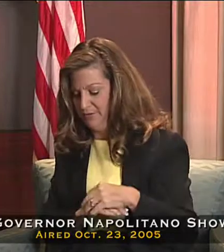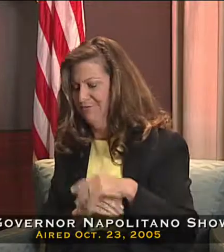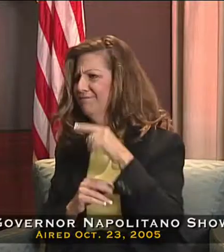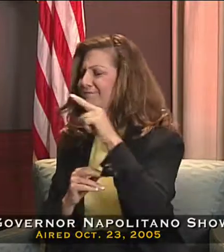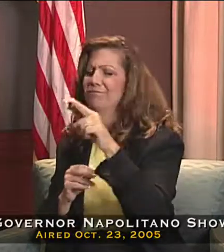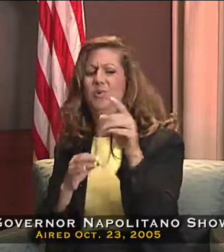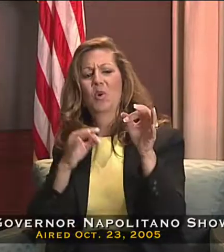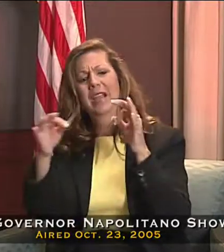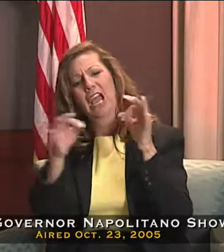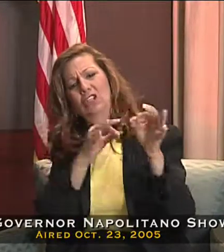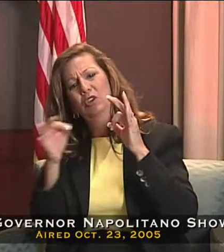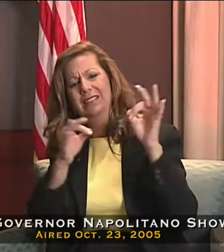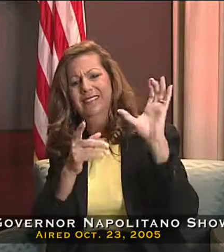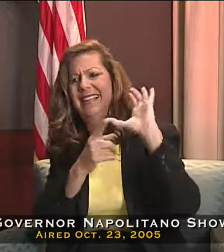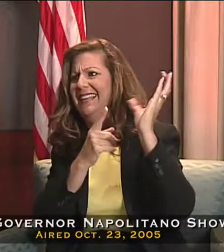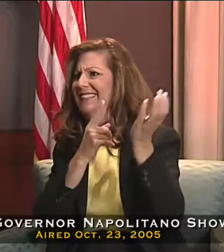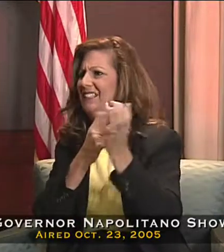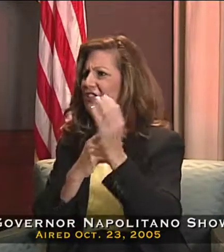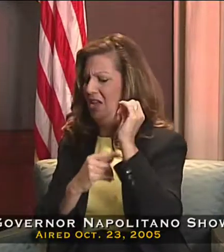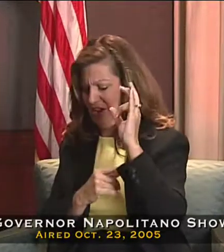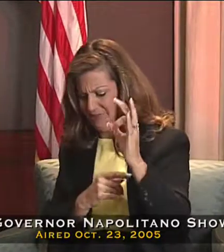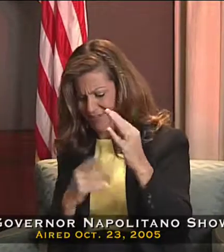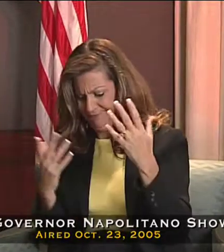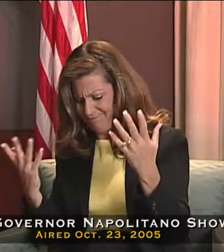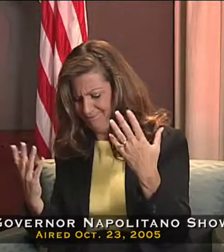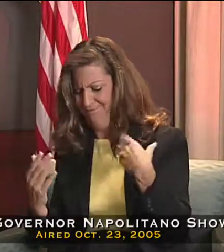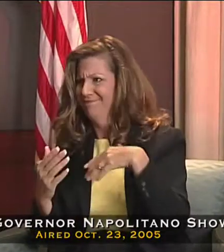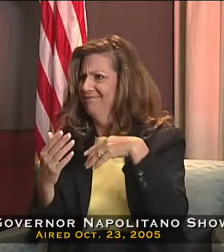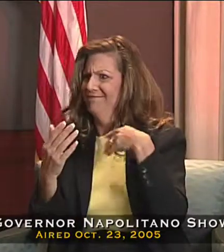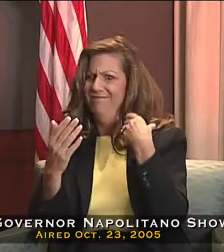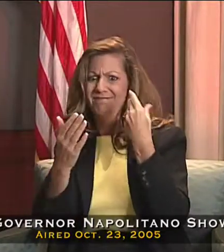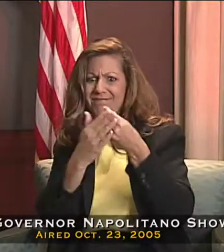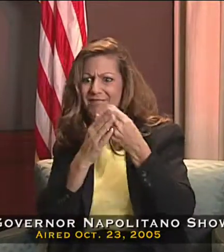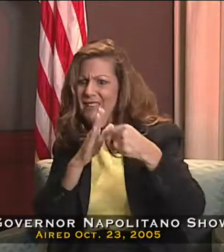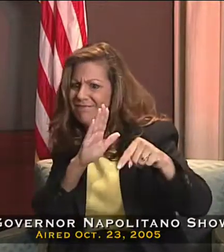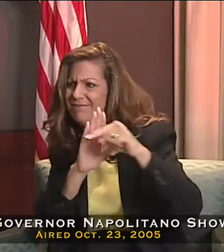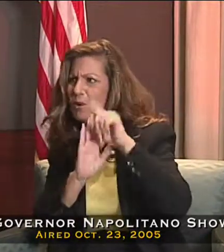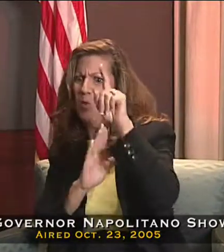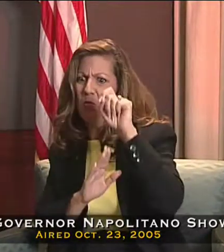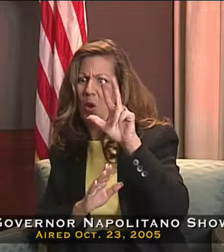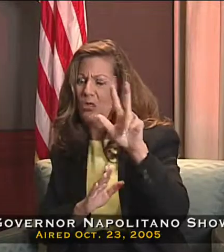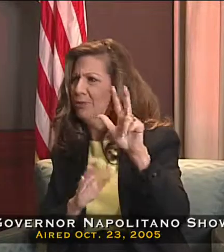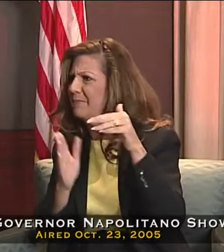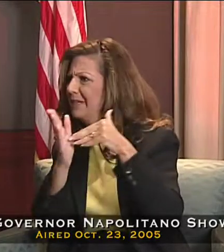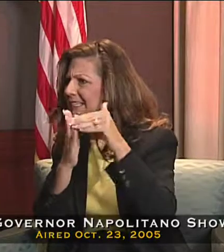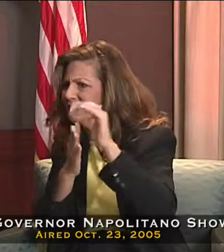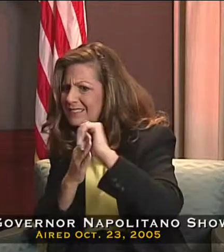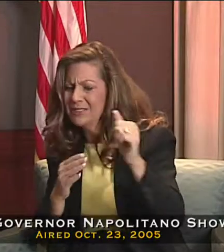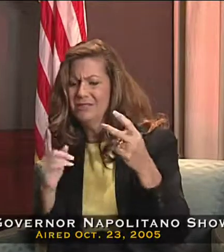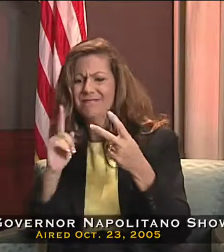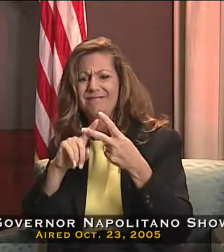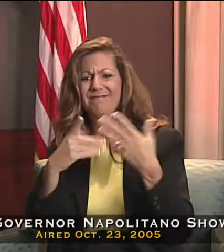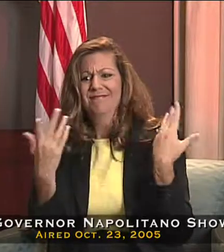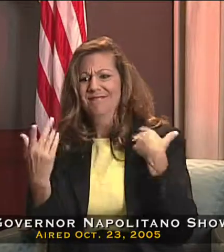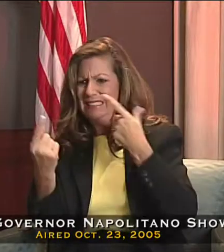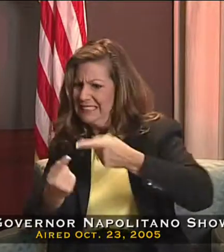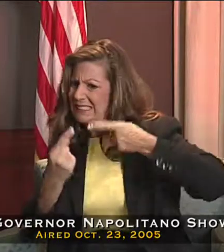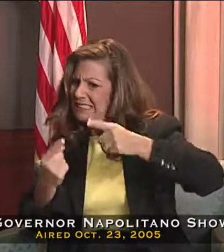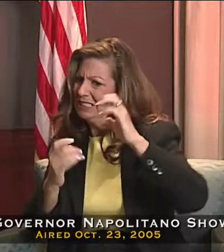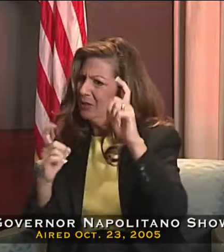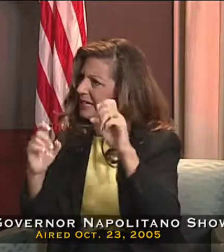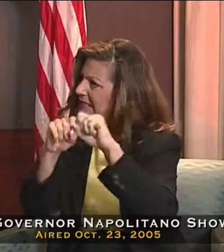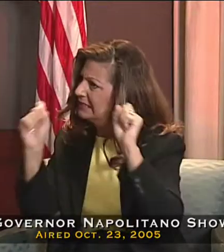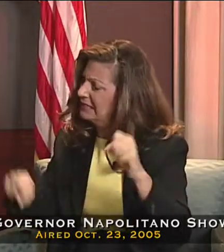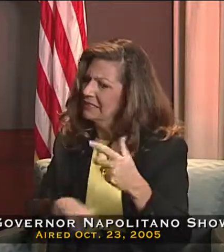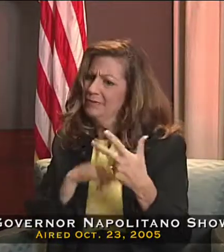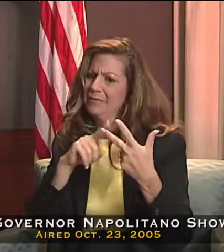2003, you characterized the condition of Arizona as grim, with budget deficits of $1.3 billion, a struggling